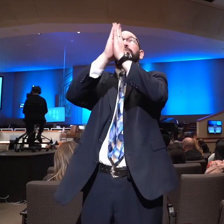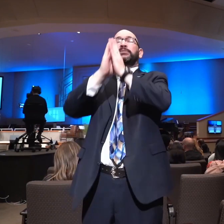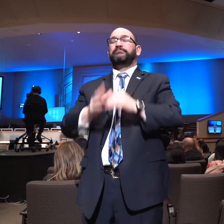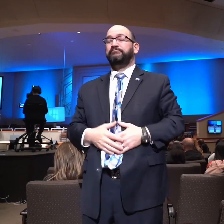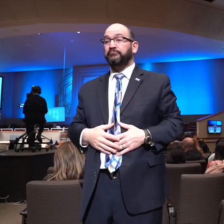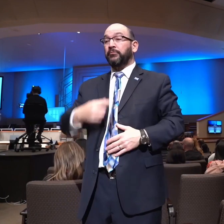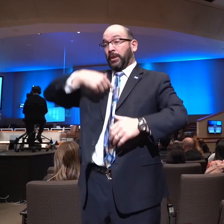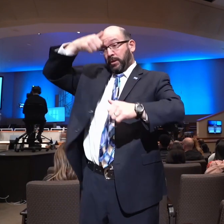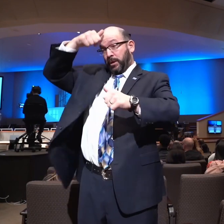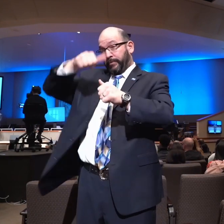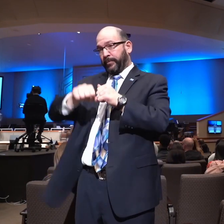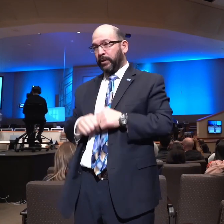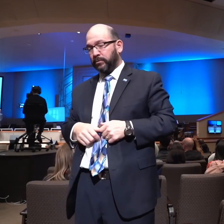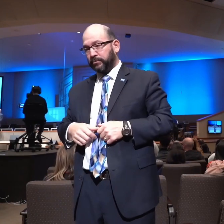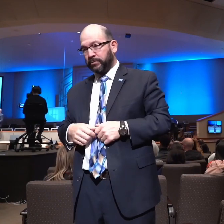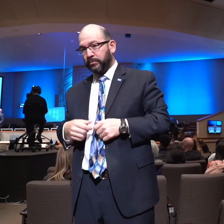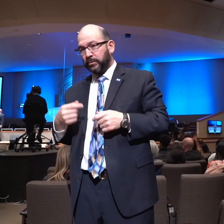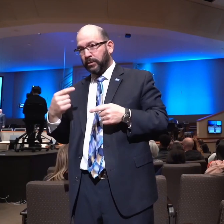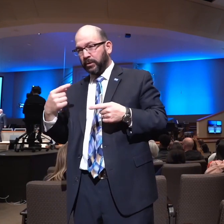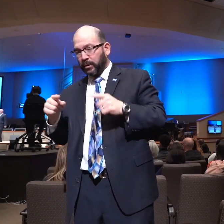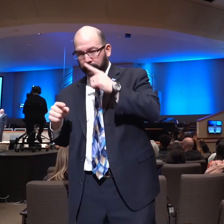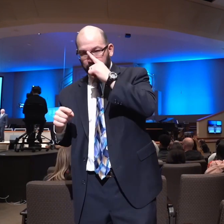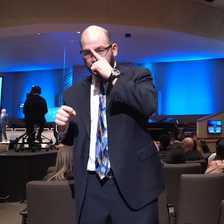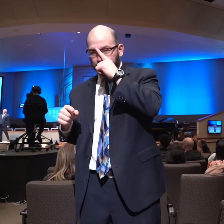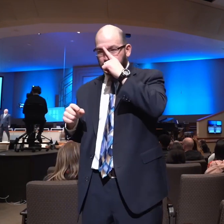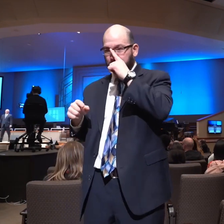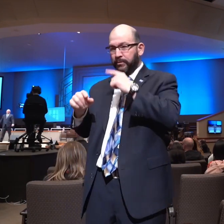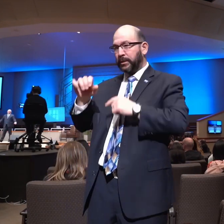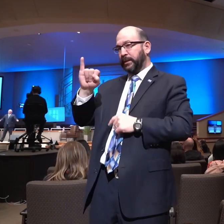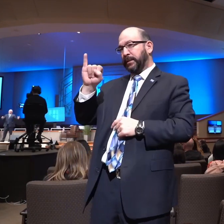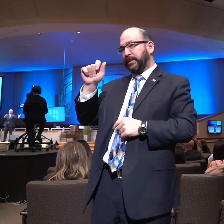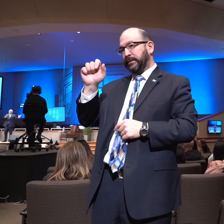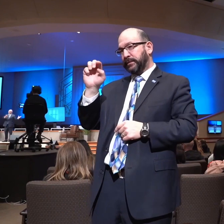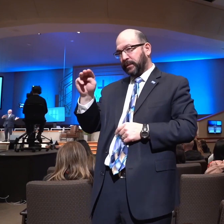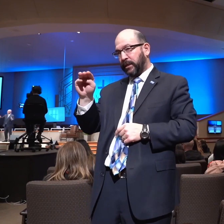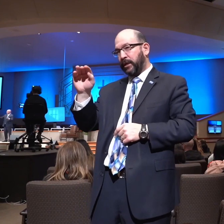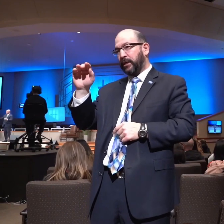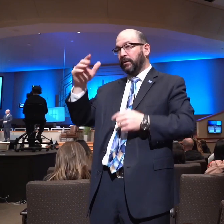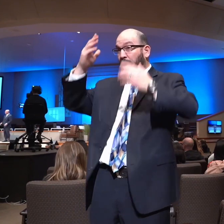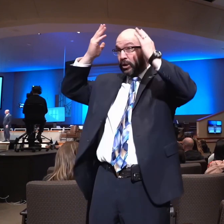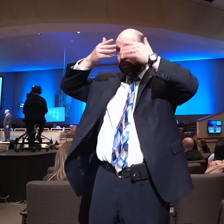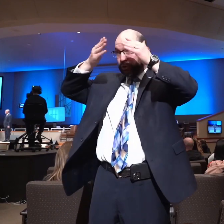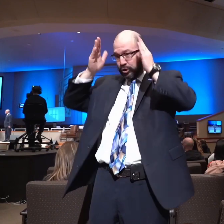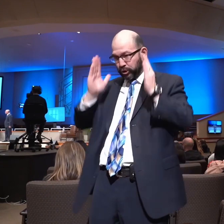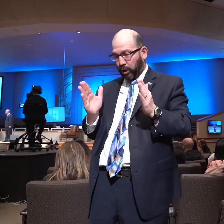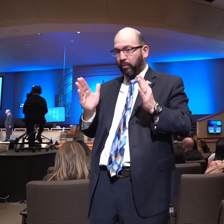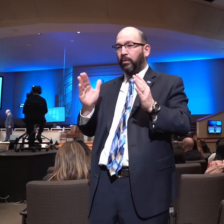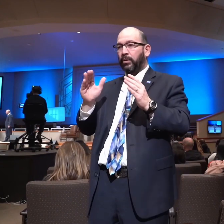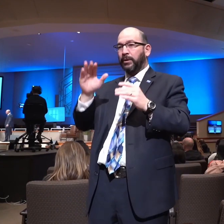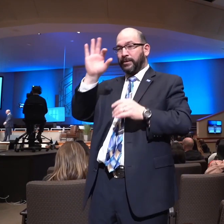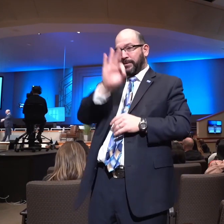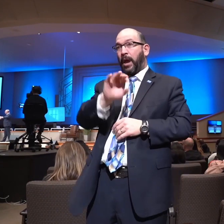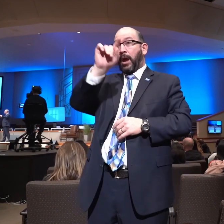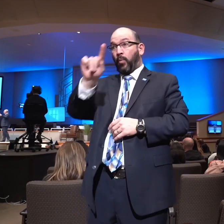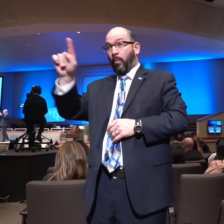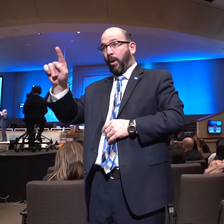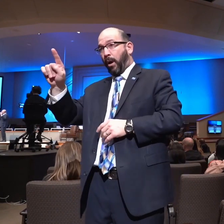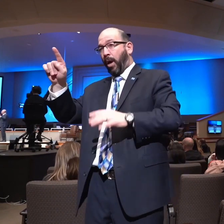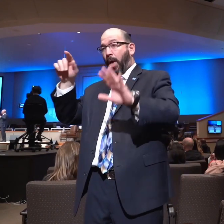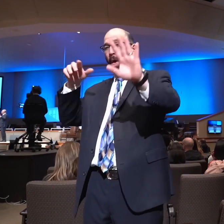airplanes were hijacked by the Islamic terrorists and they flew into the trade towers in New York City and I remember the horror that